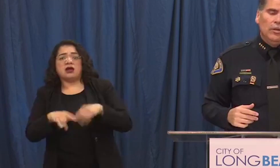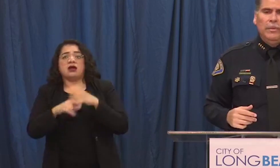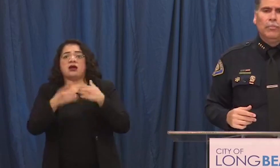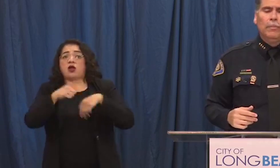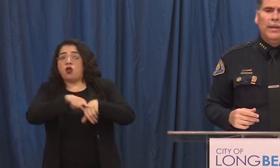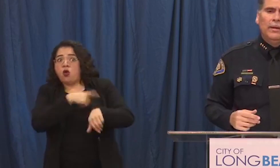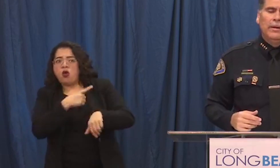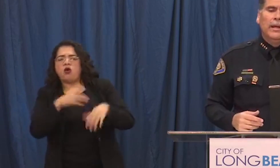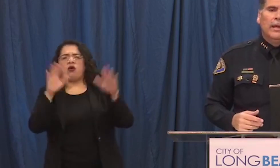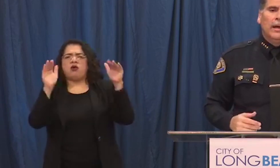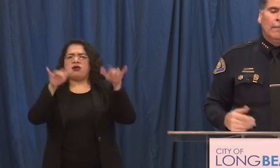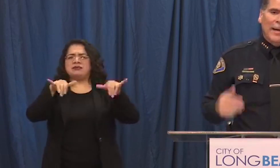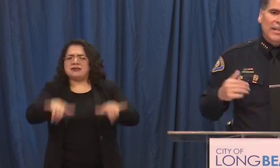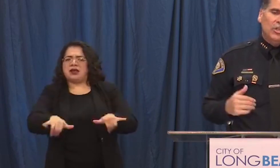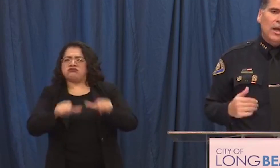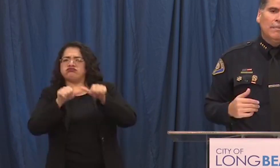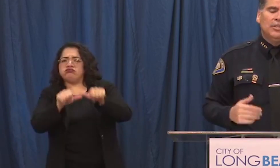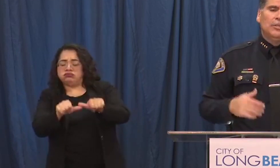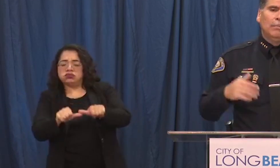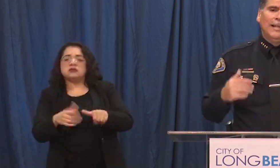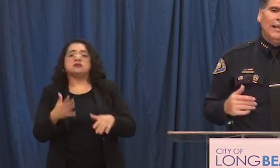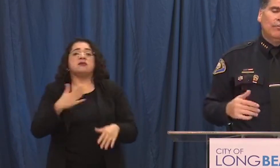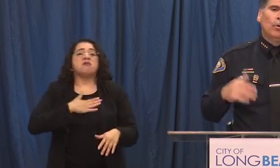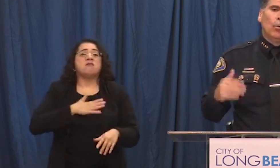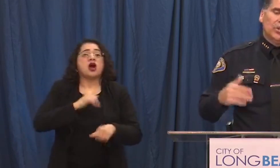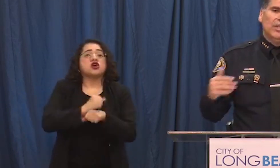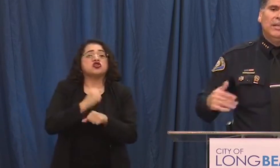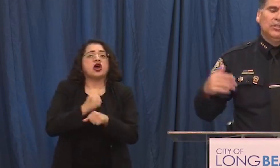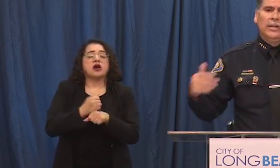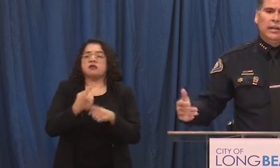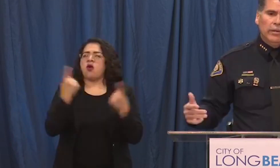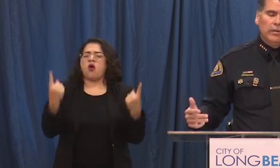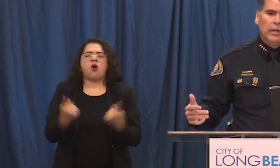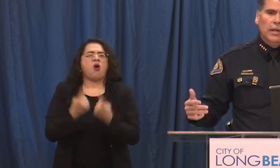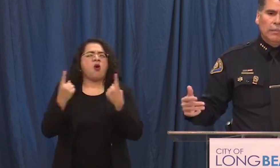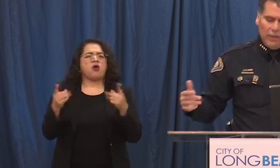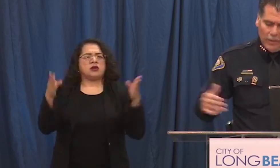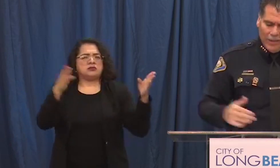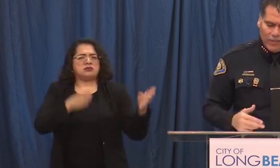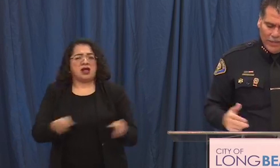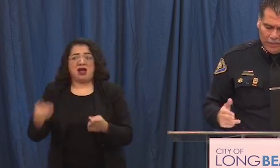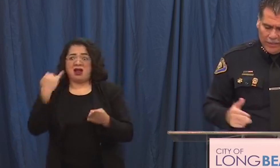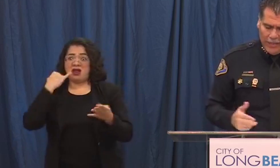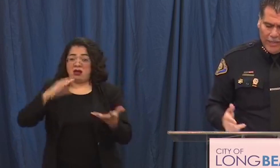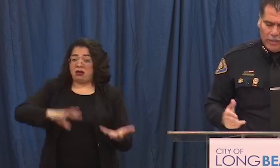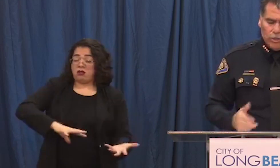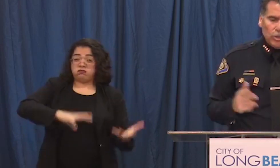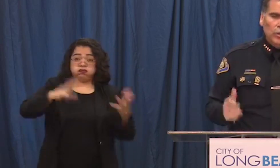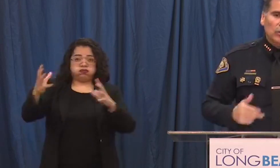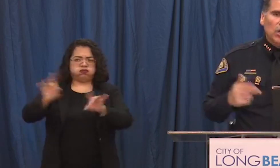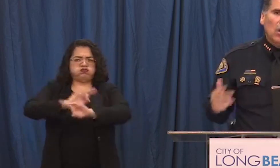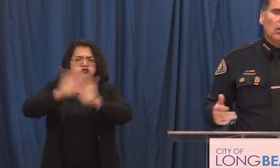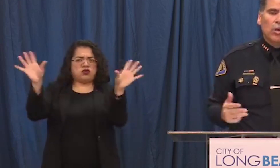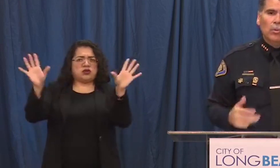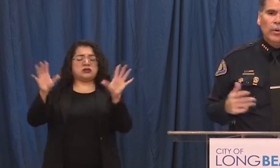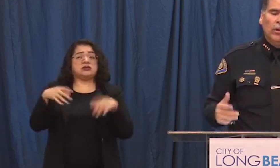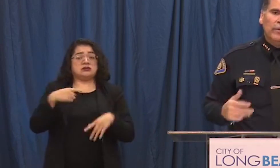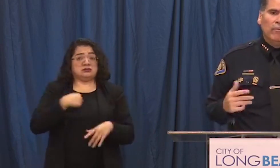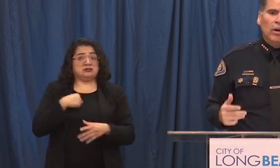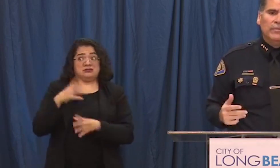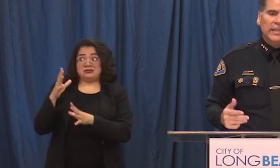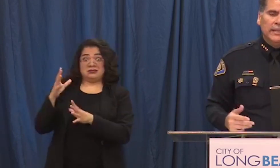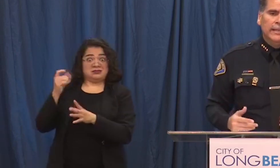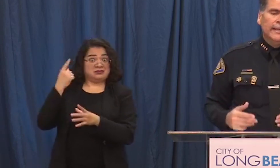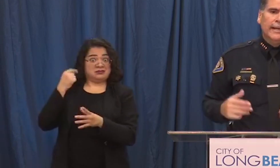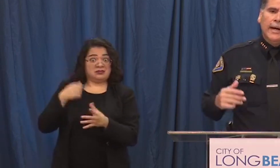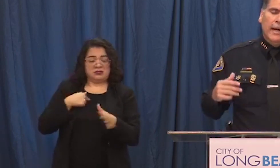continue to be prepared uh my job is to plan for worst case scenario but if I again show you the call load we were